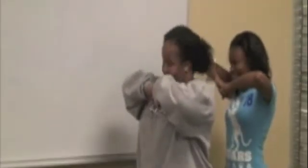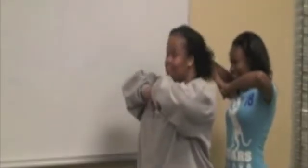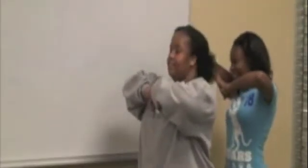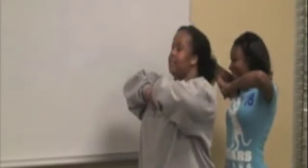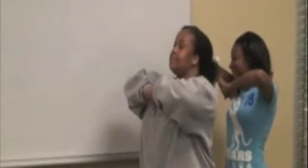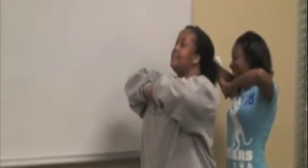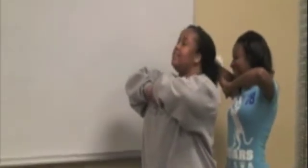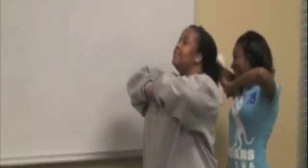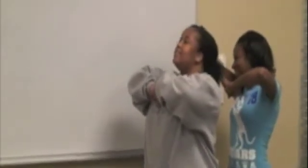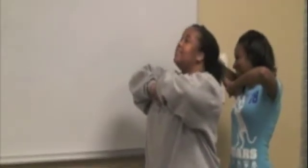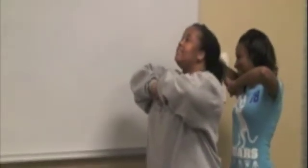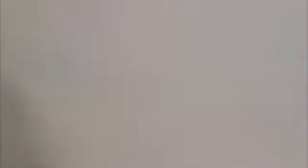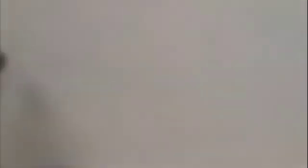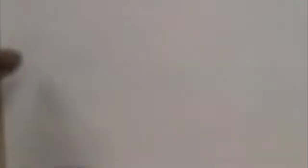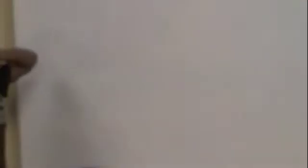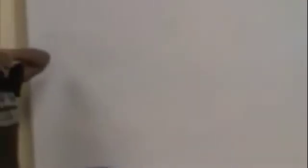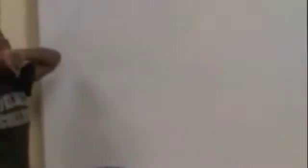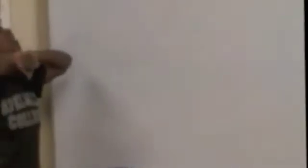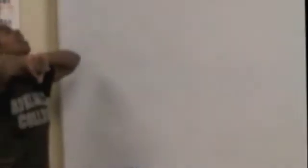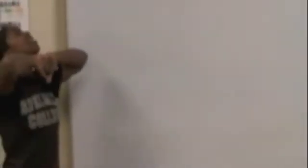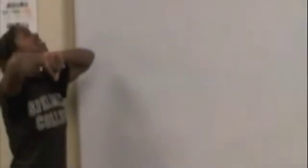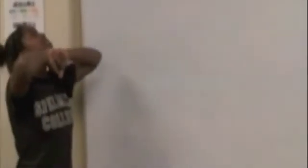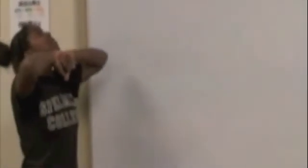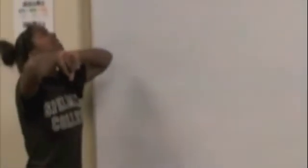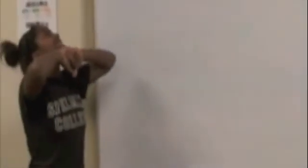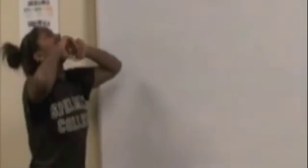It's so hot to be